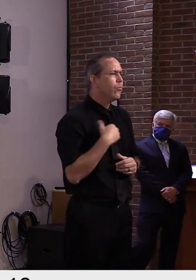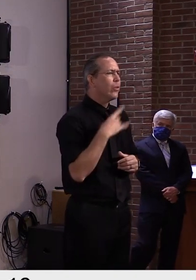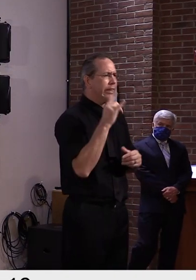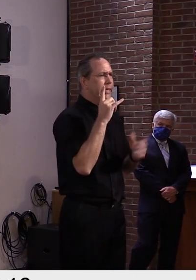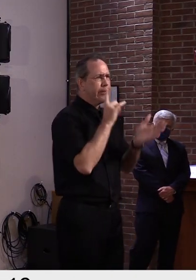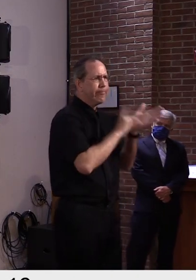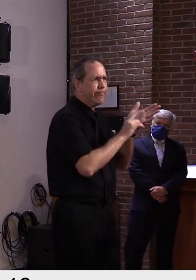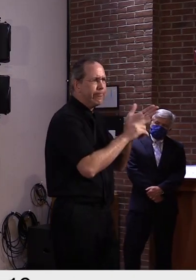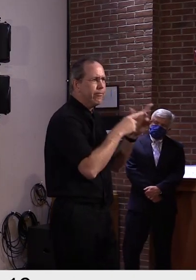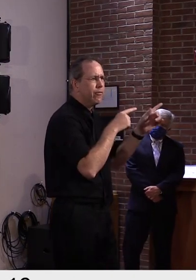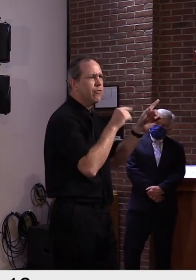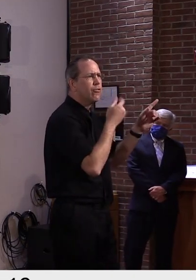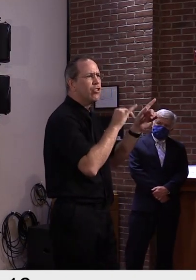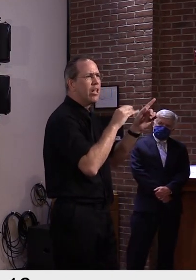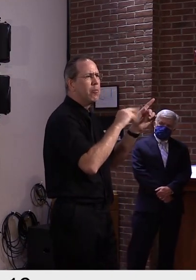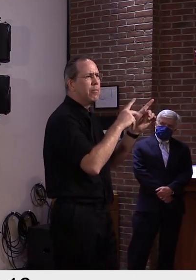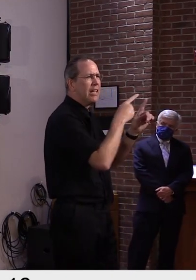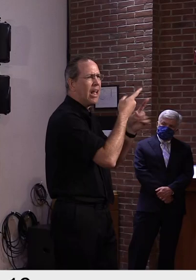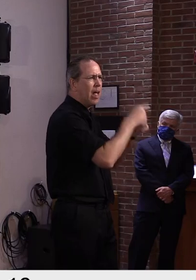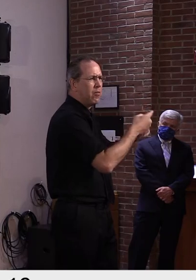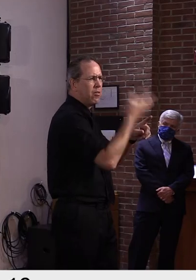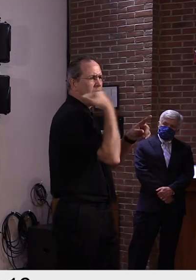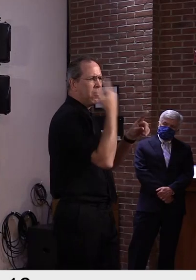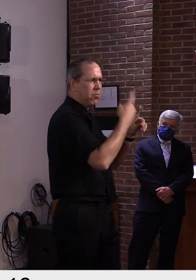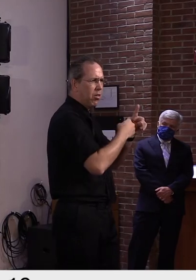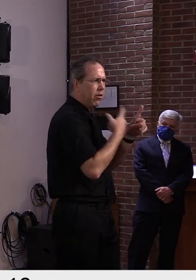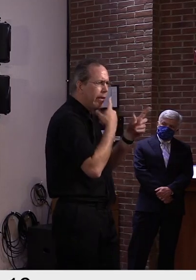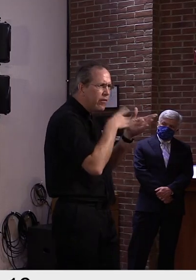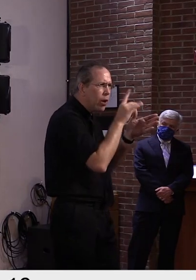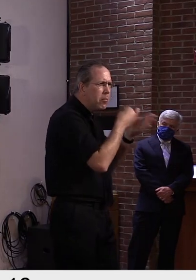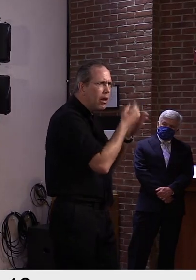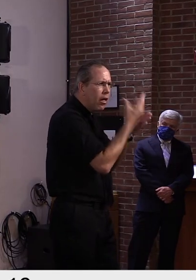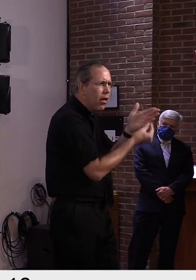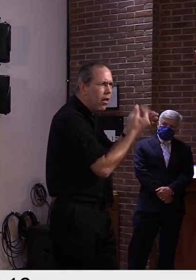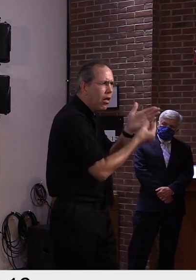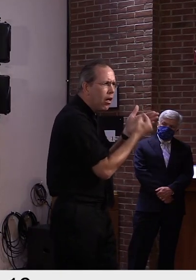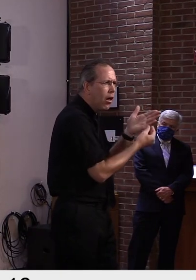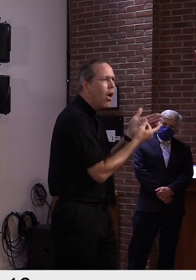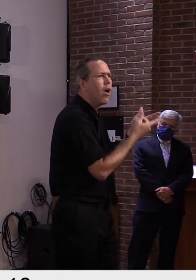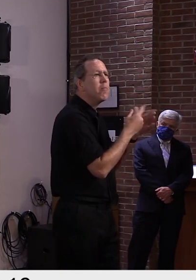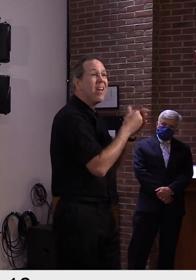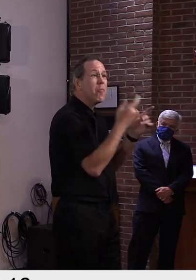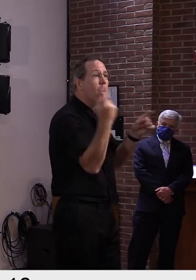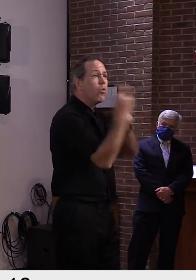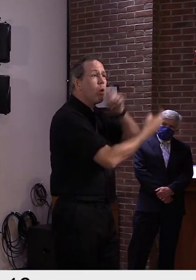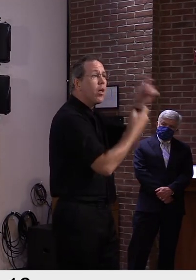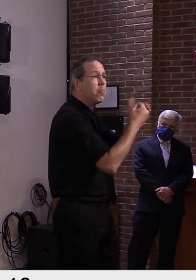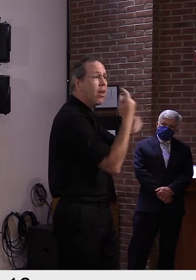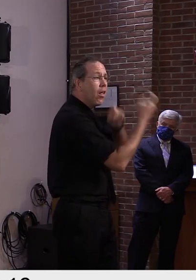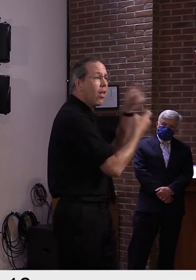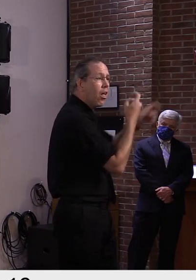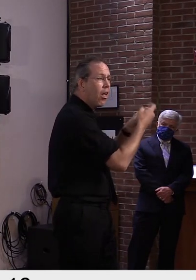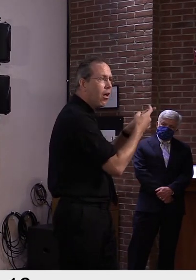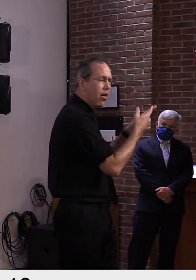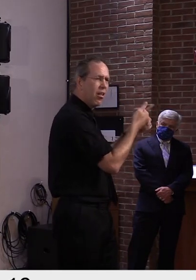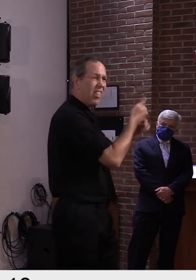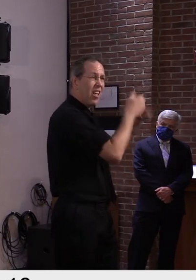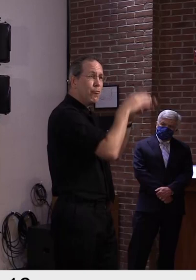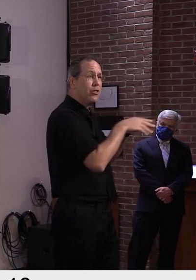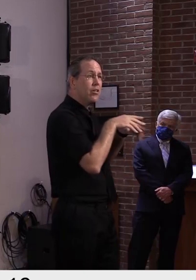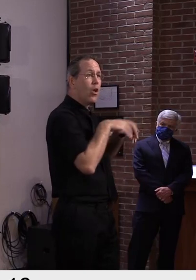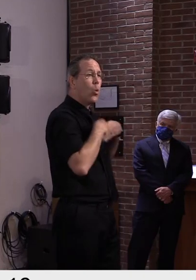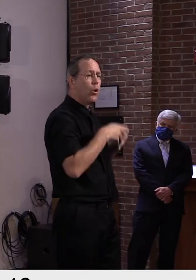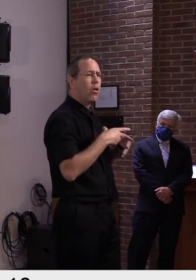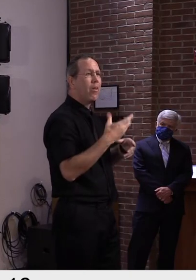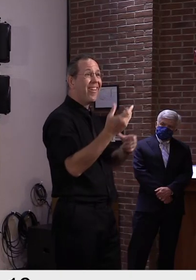traced every investor penny. Uh, we found that much of that money had been inappropriately diverted to Mr. Keros largely to fund